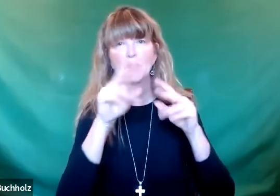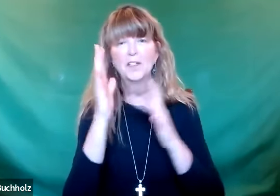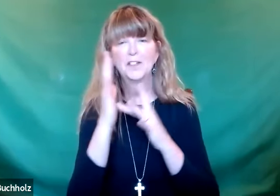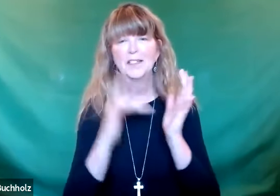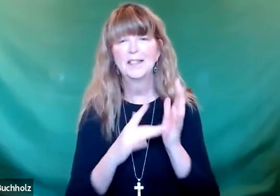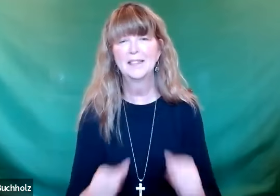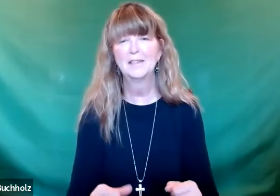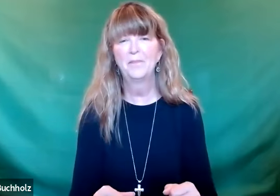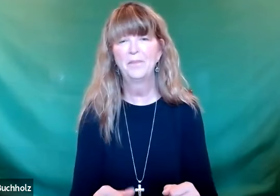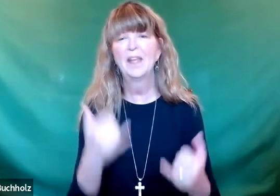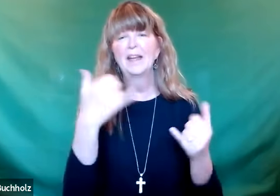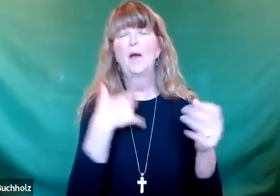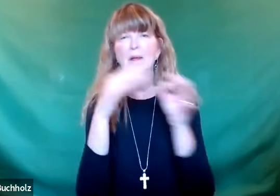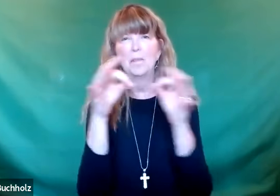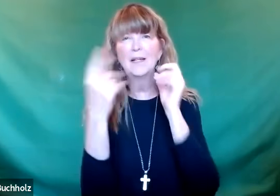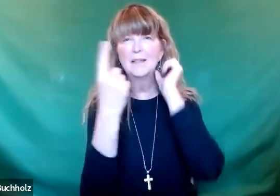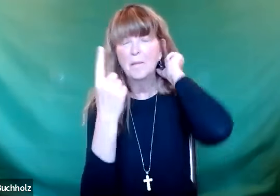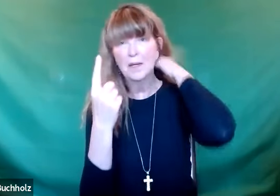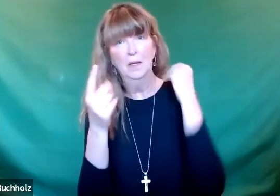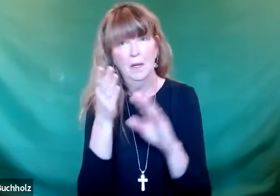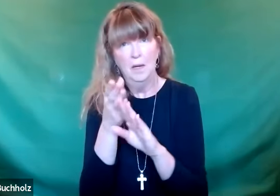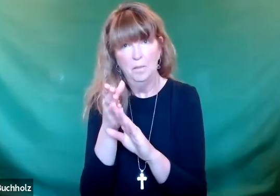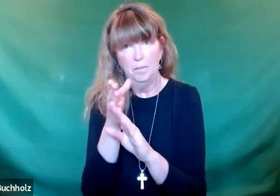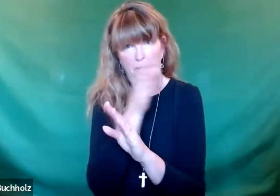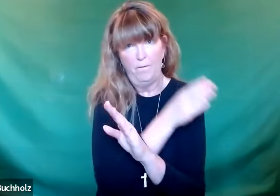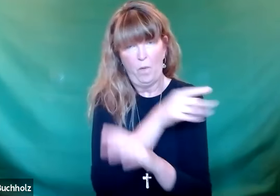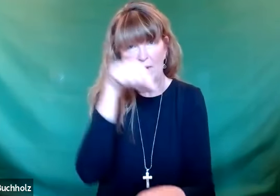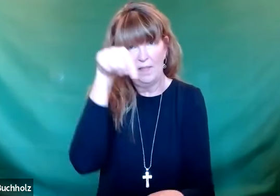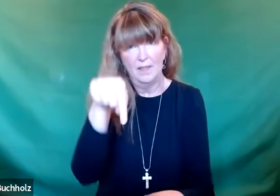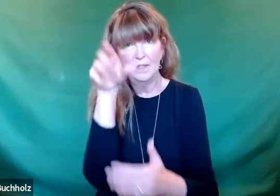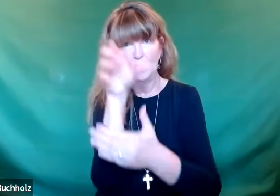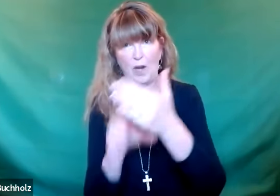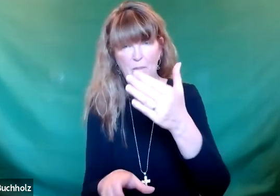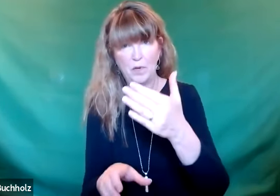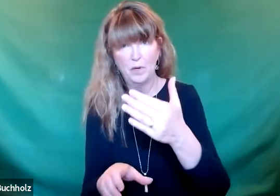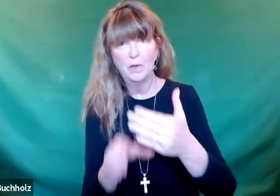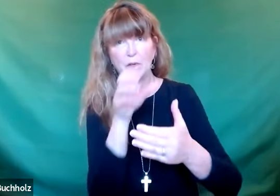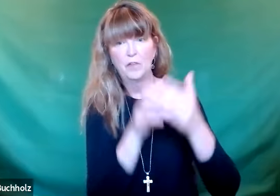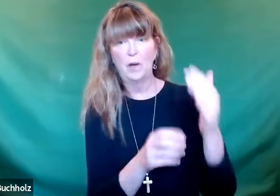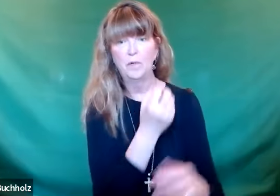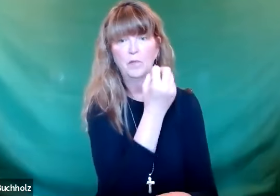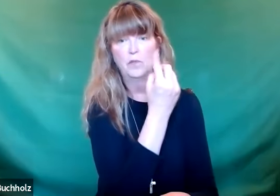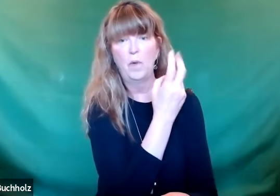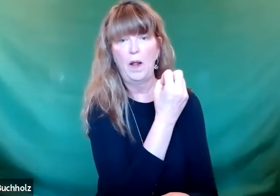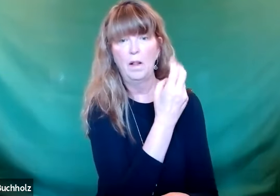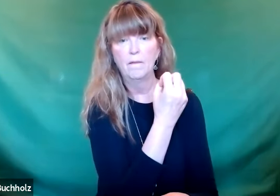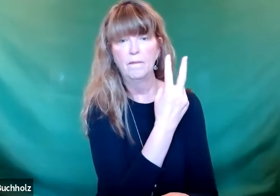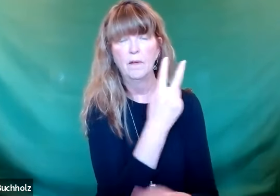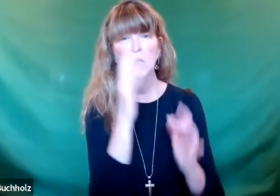and watch. Now let me tell you about something. Prior to this chapter, in